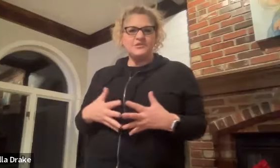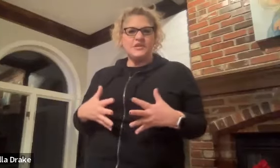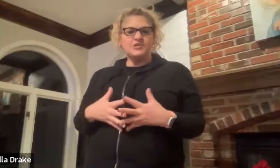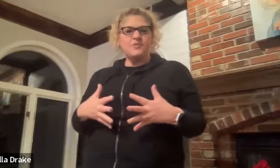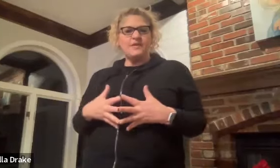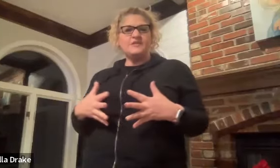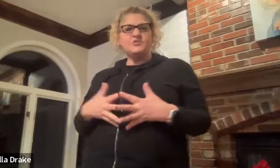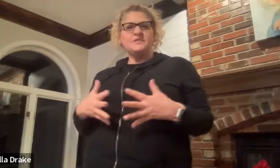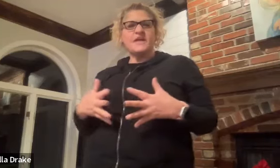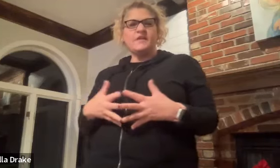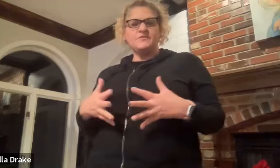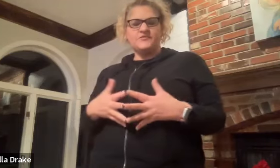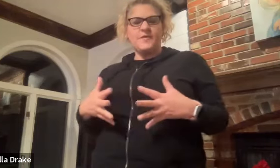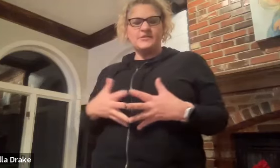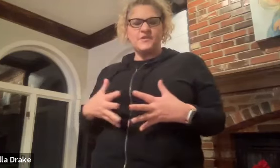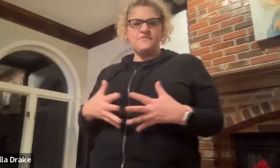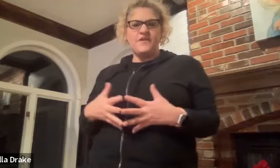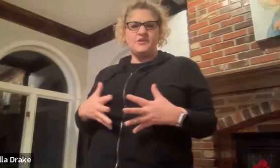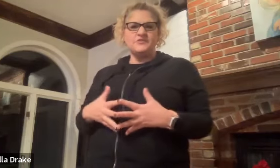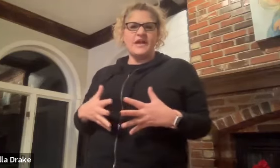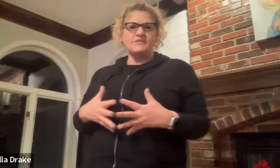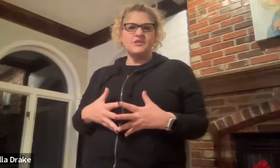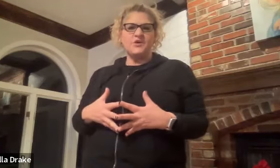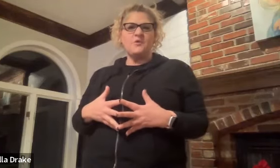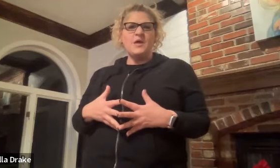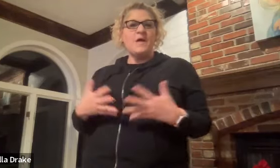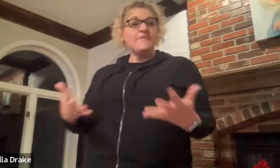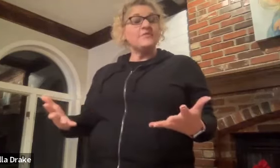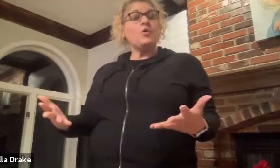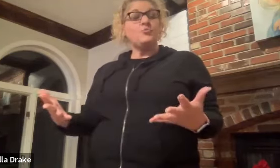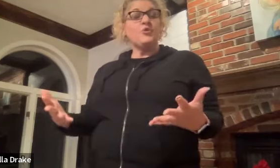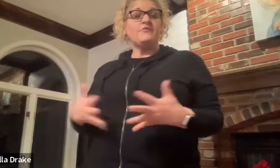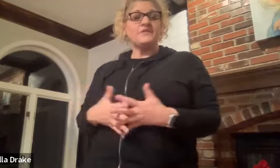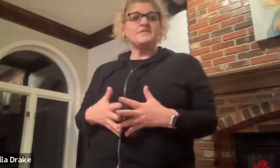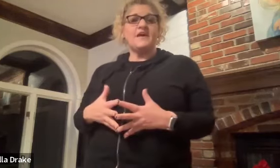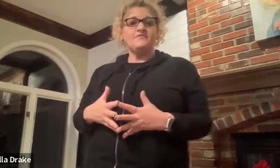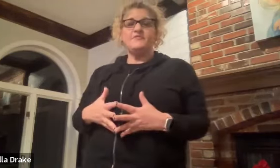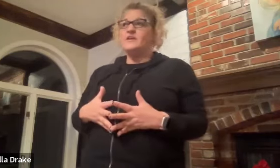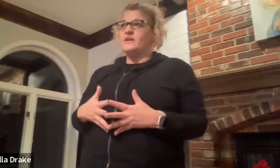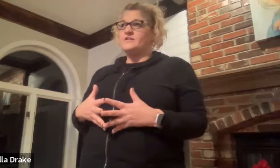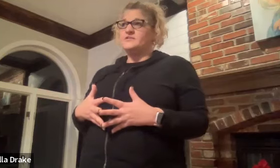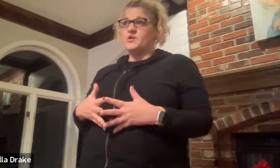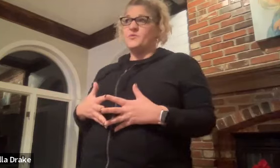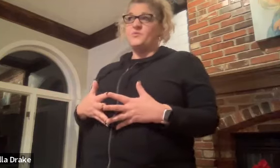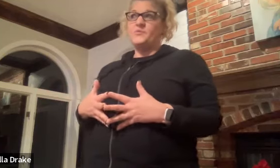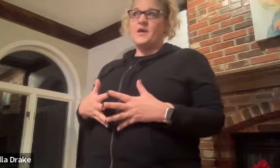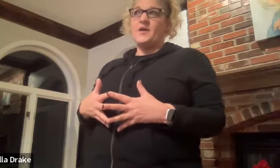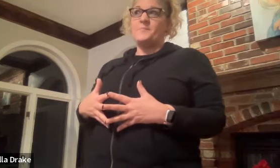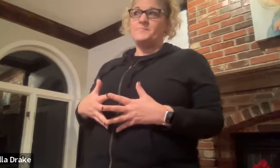interpreting and doing sign language for about 25 years now so i have an older brother that's deaf and so um